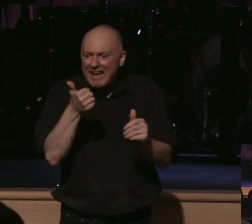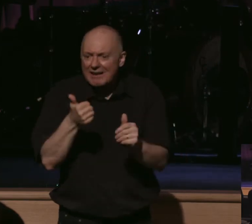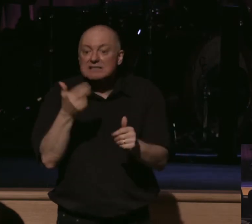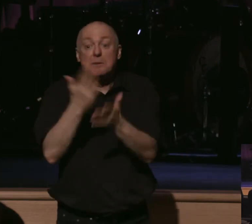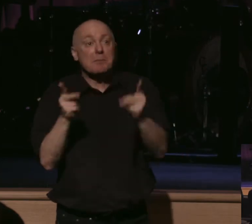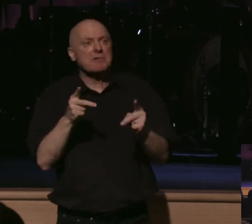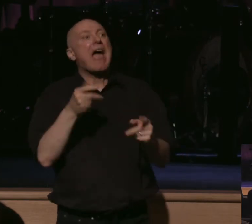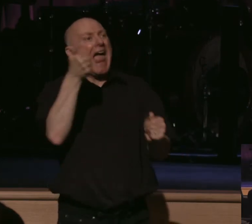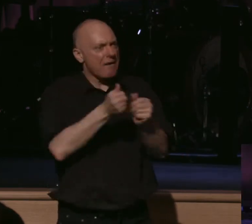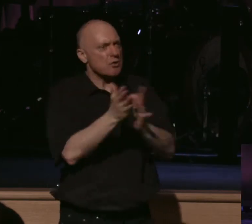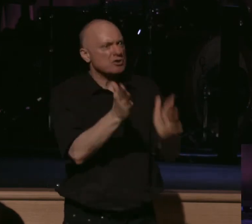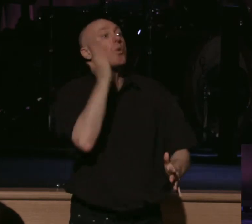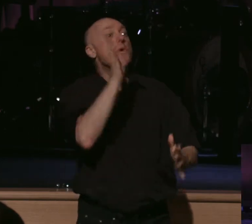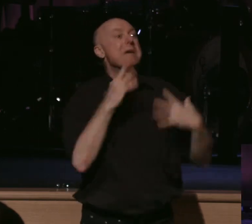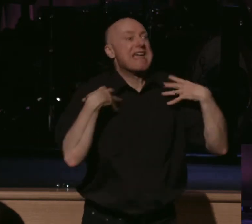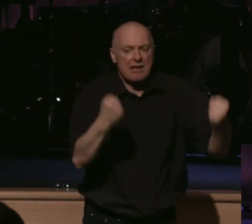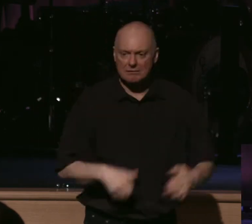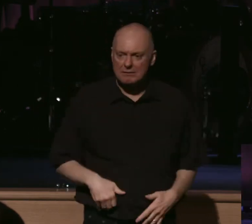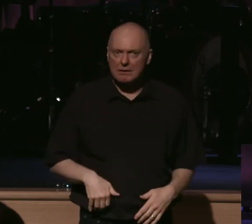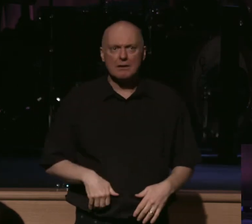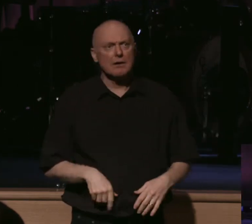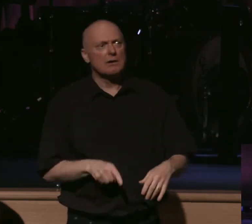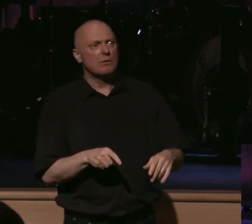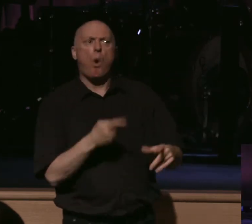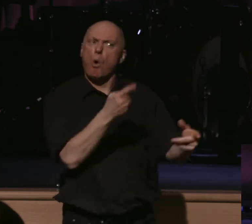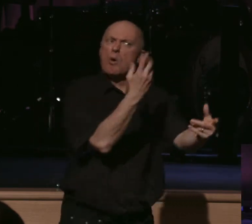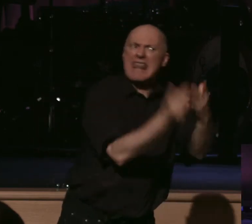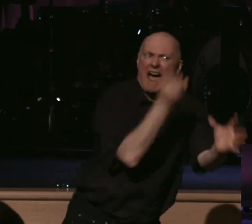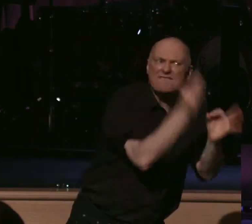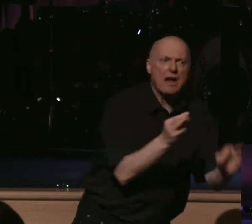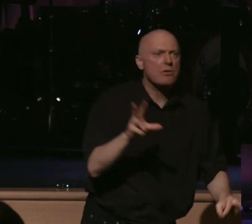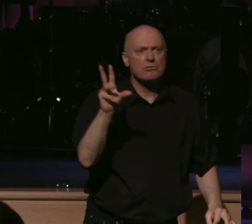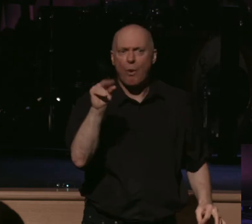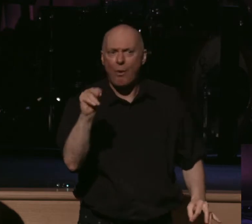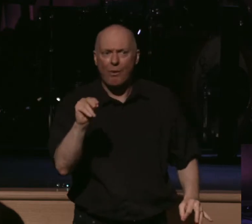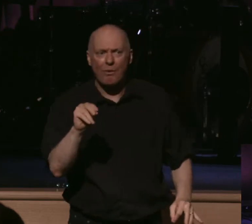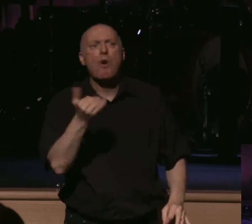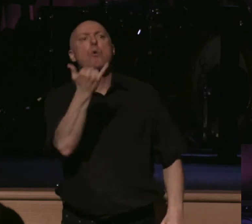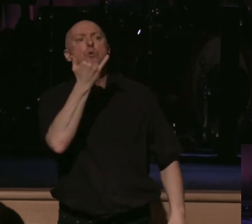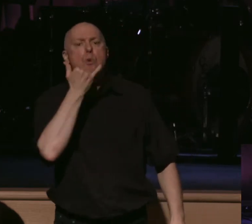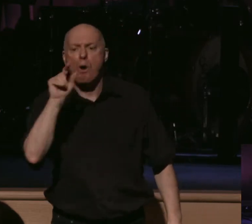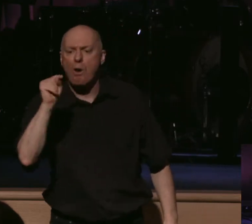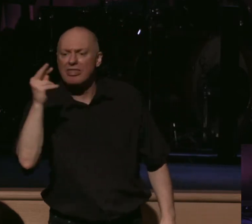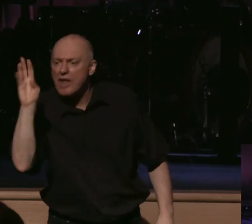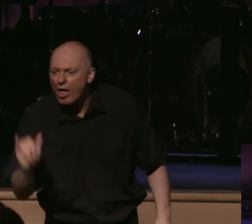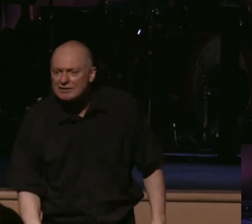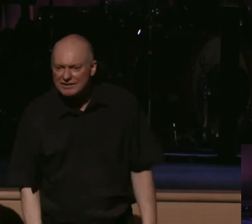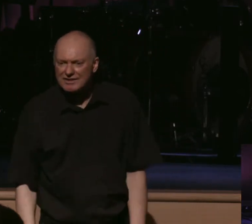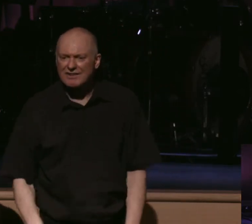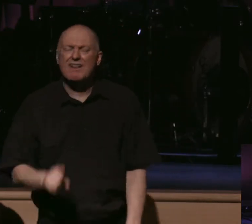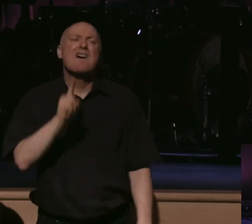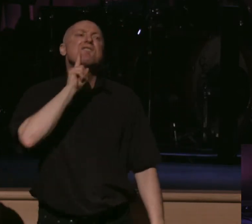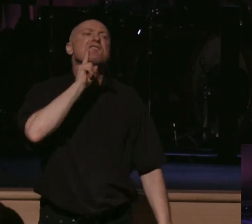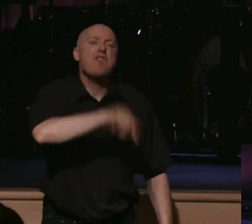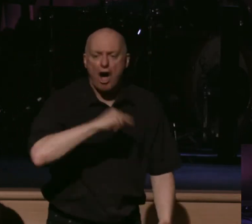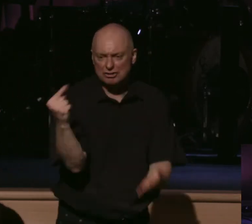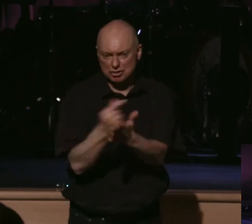healed. So what, are lacking faith? No, no, no, no. We're lacking good theology if we believe that. That's a false gospel. It's